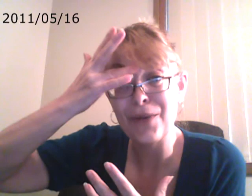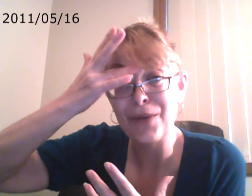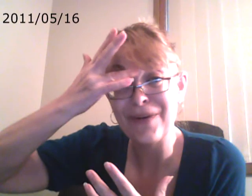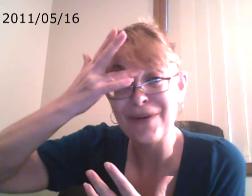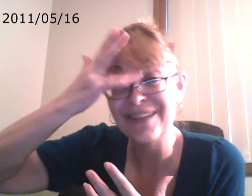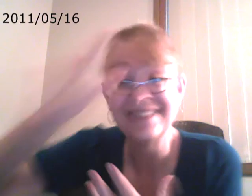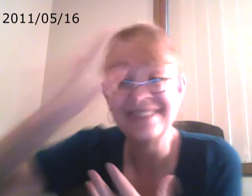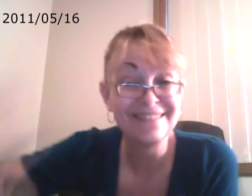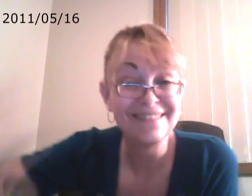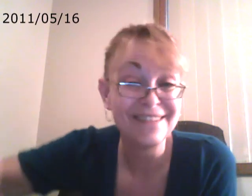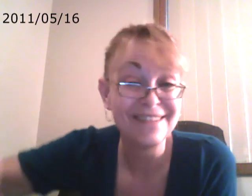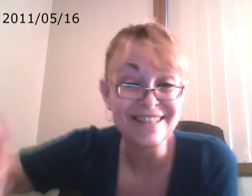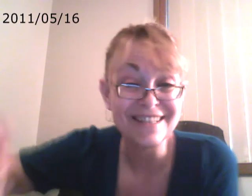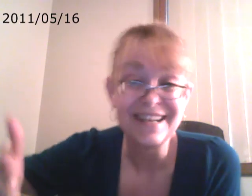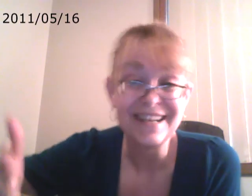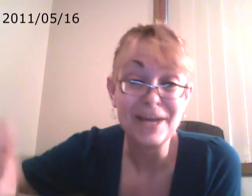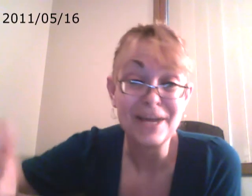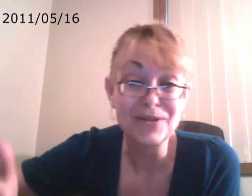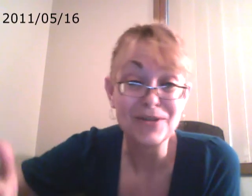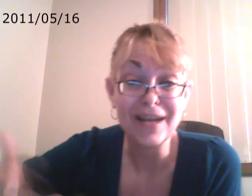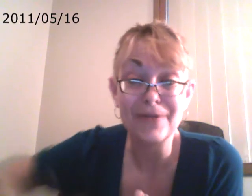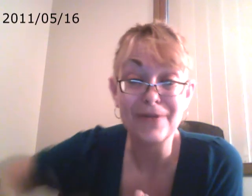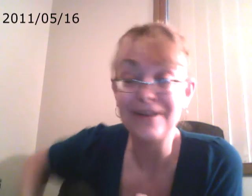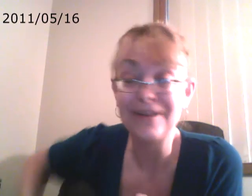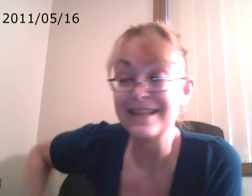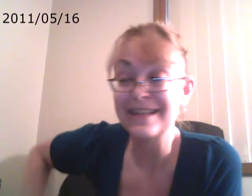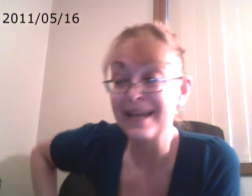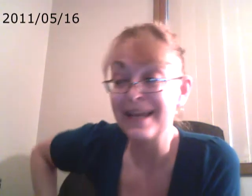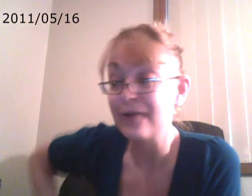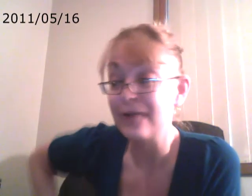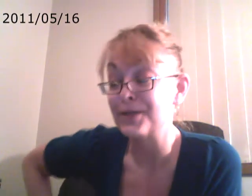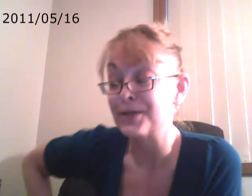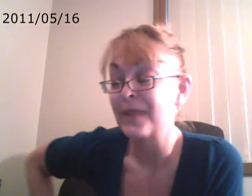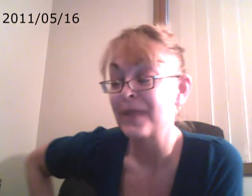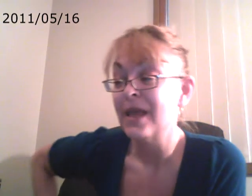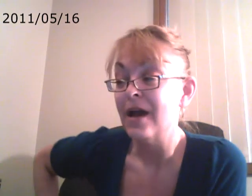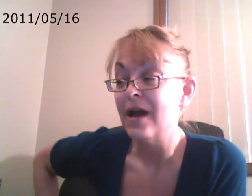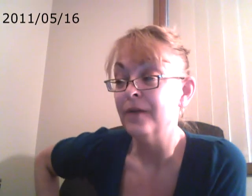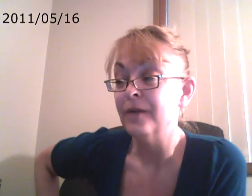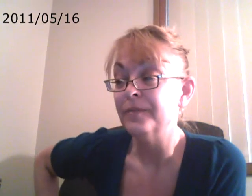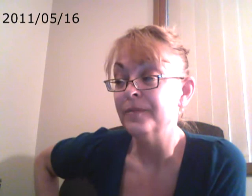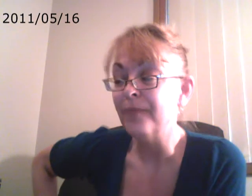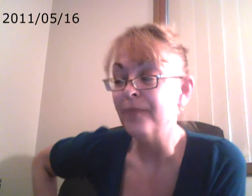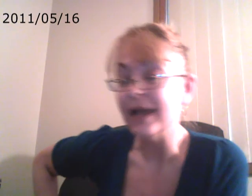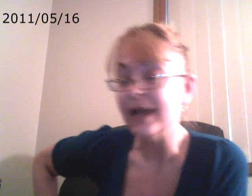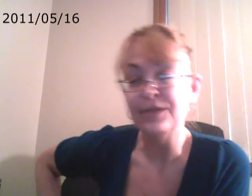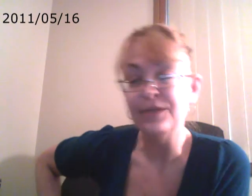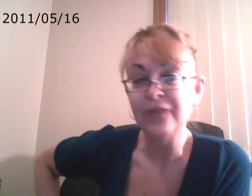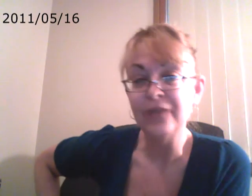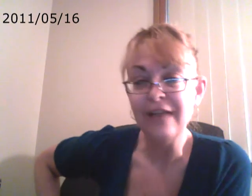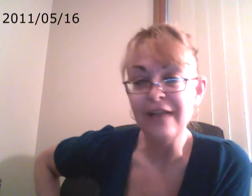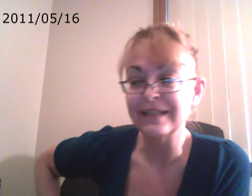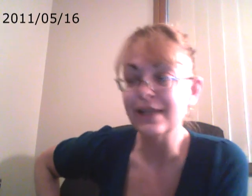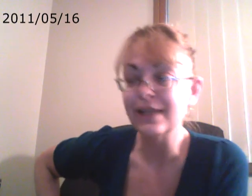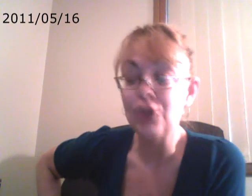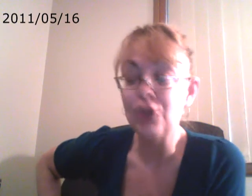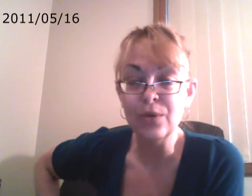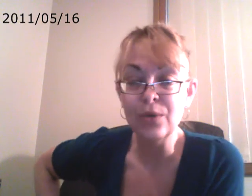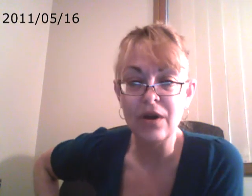-it-all, which I'm sure I come across like that now too. But in reality, a know-it-all